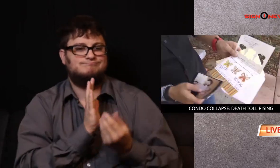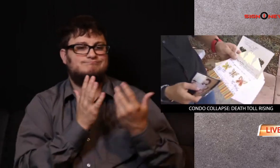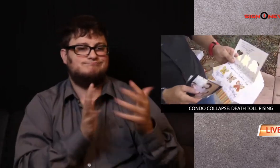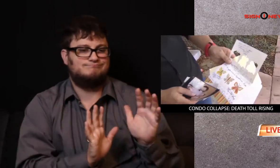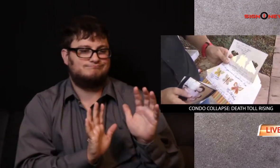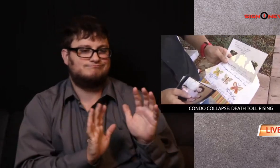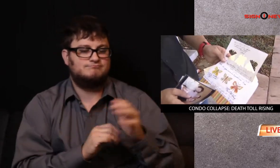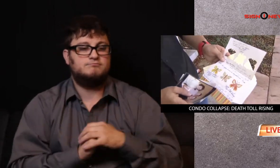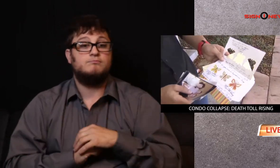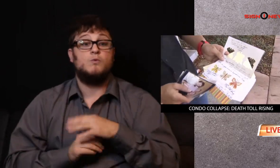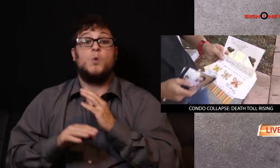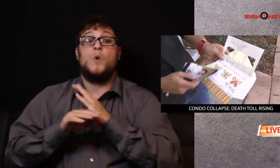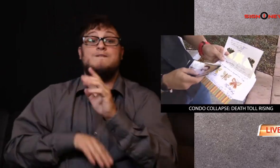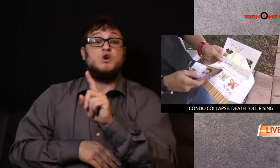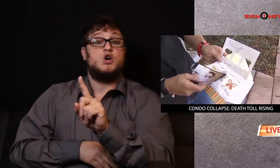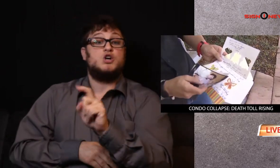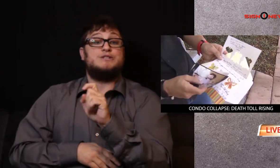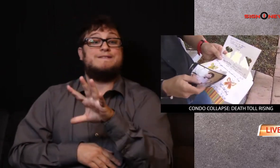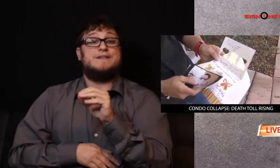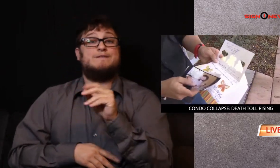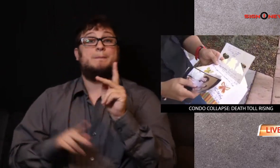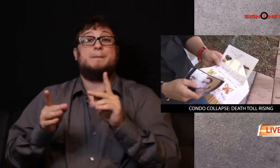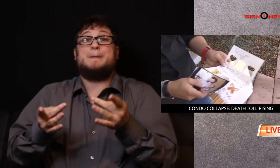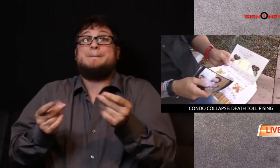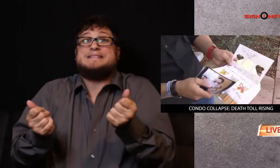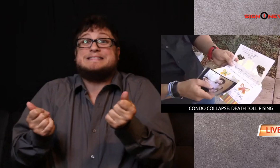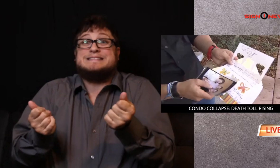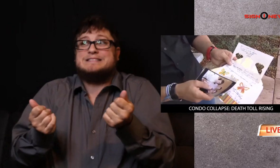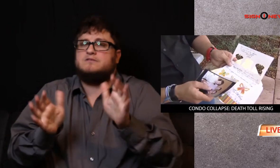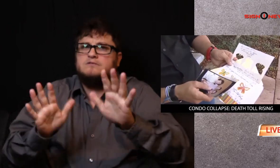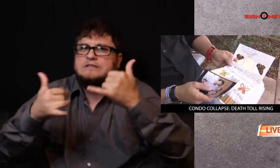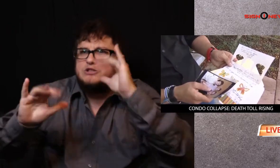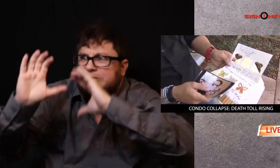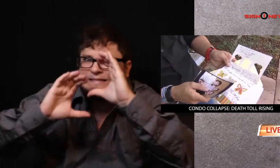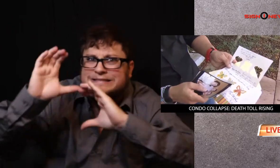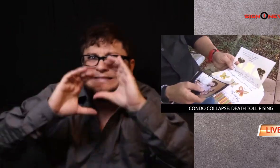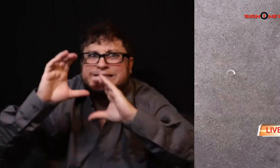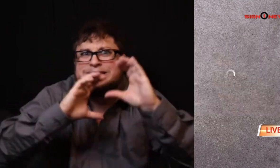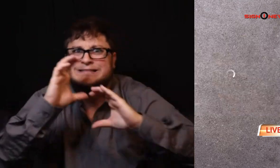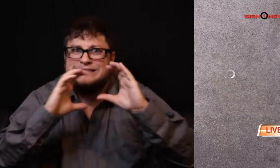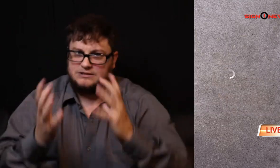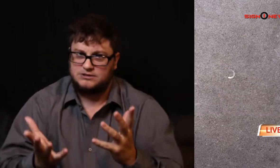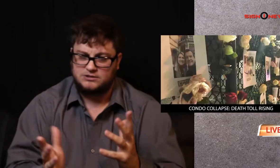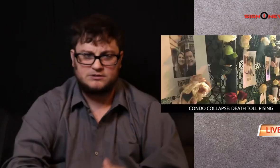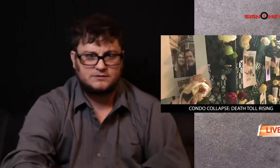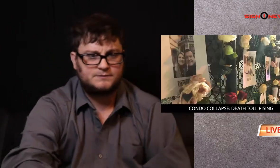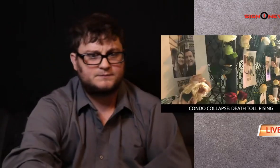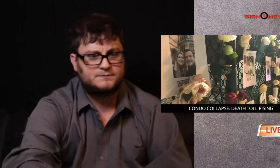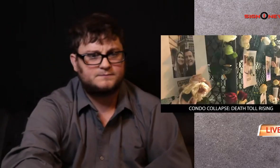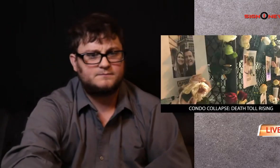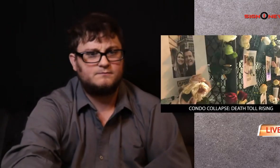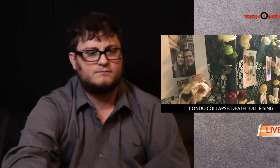At least nine people are dead and more than 150 are still unaccounted for.